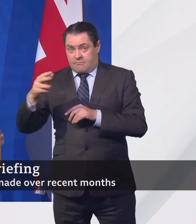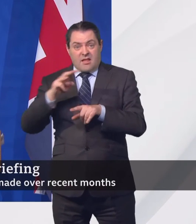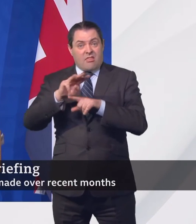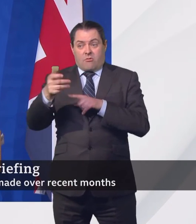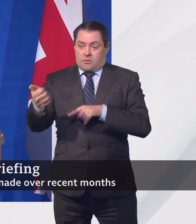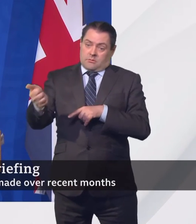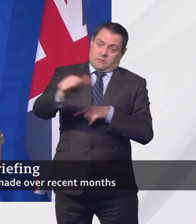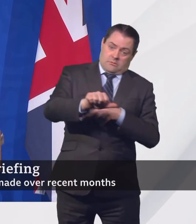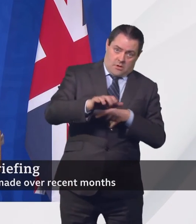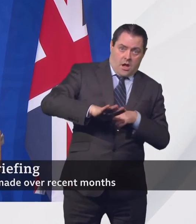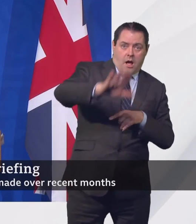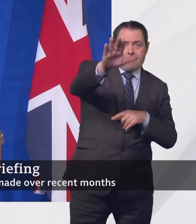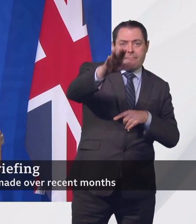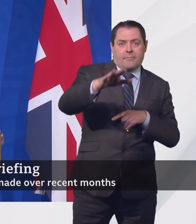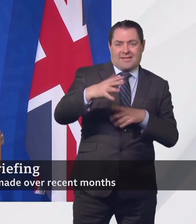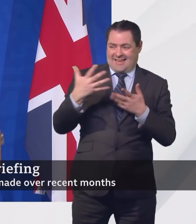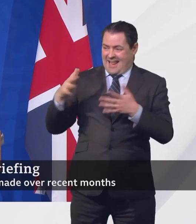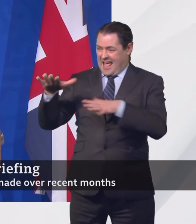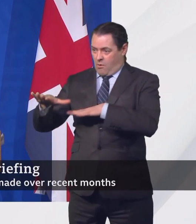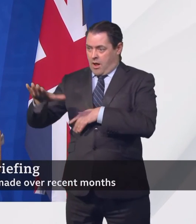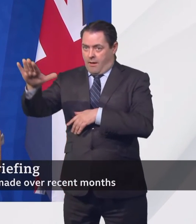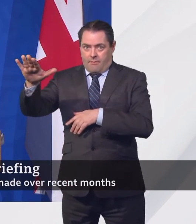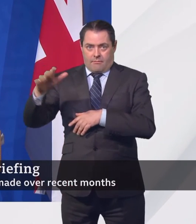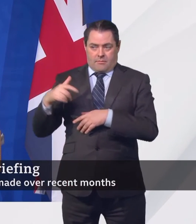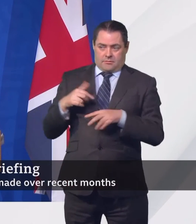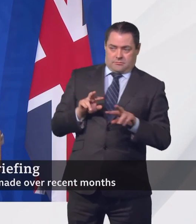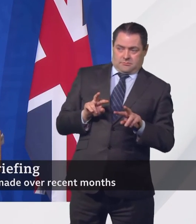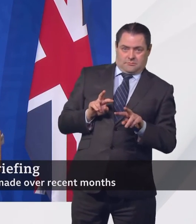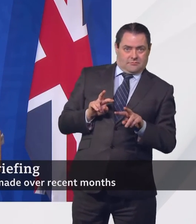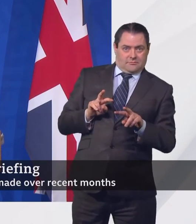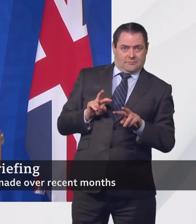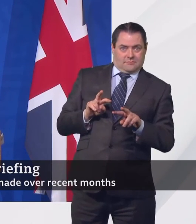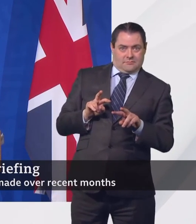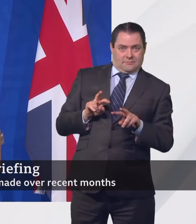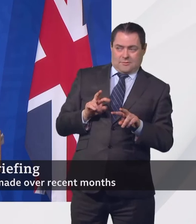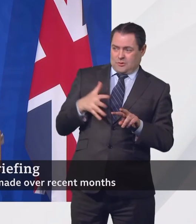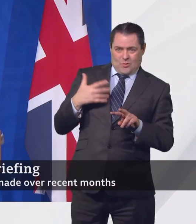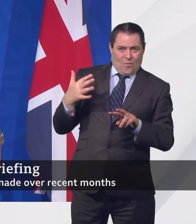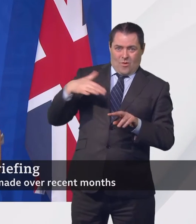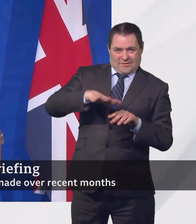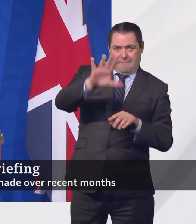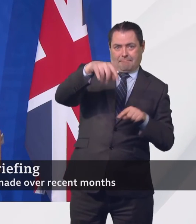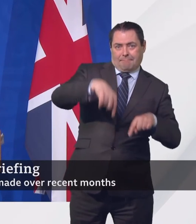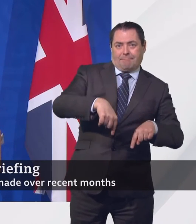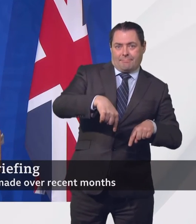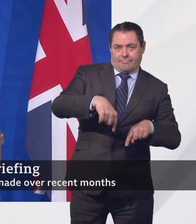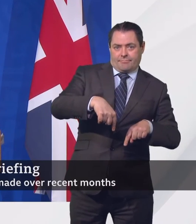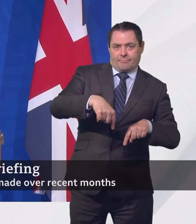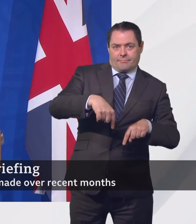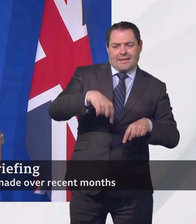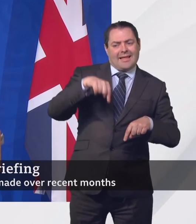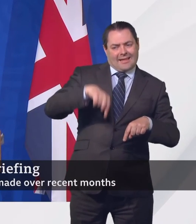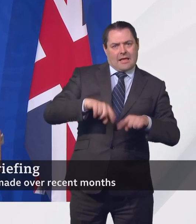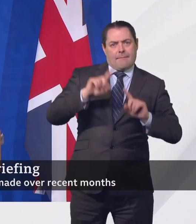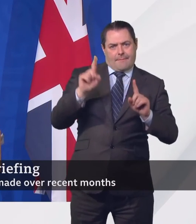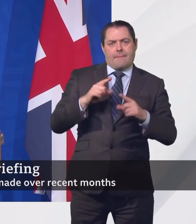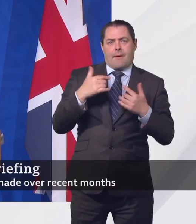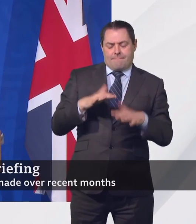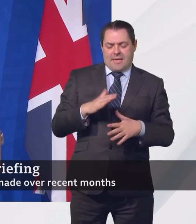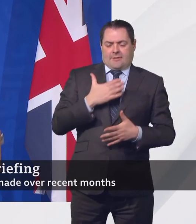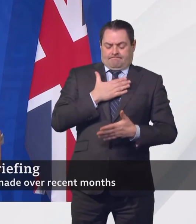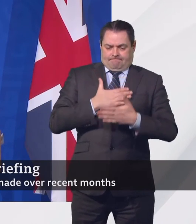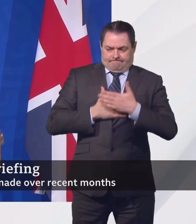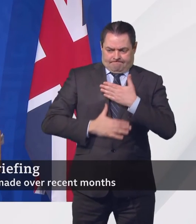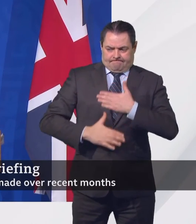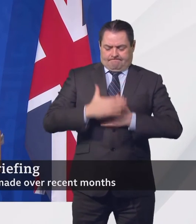of everybody maintaining the discipline that people have shown for so long and continuing with the